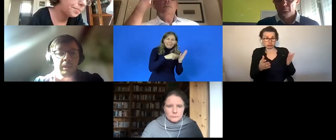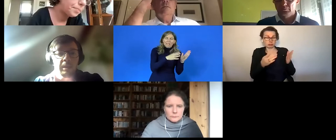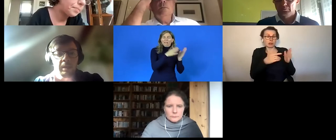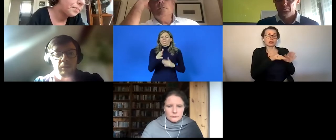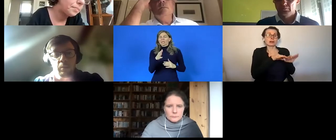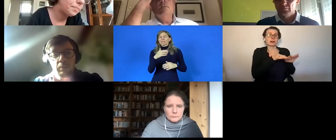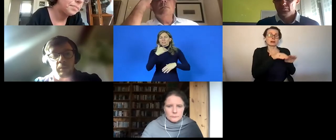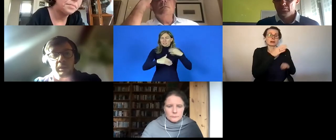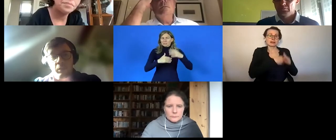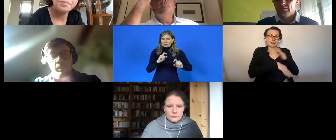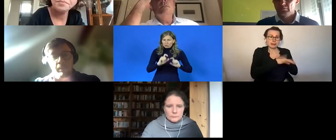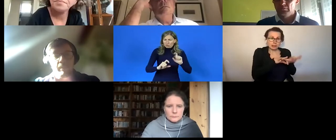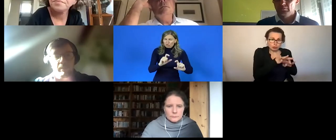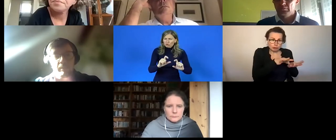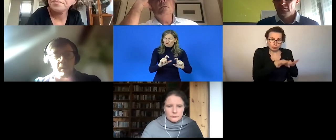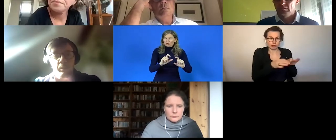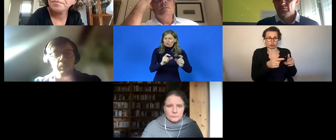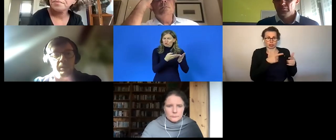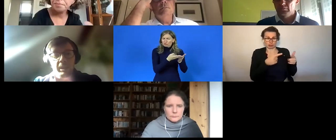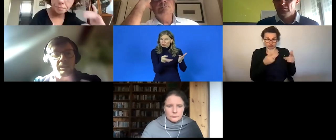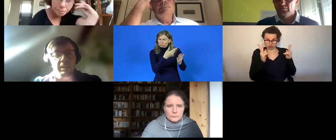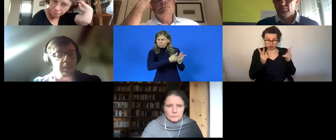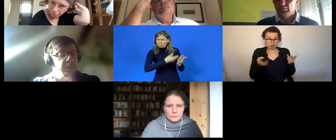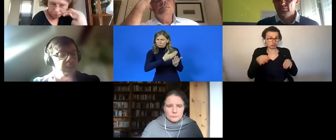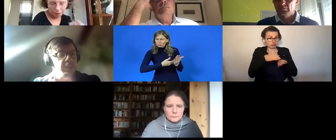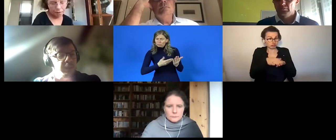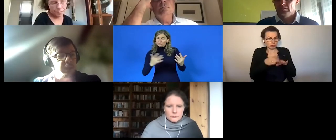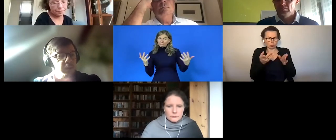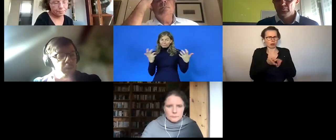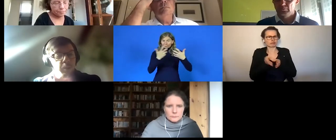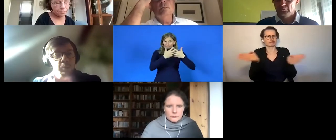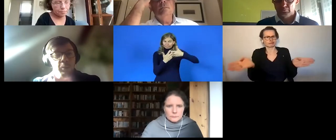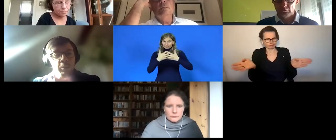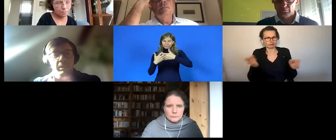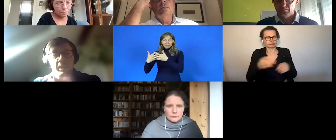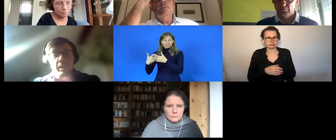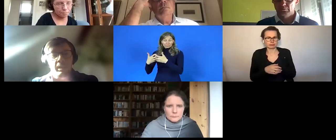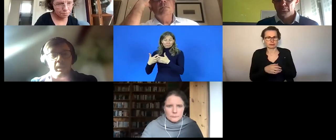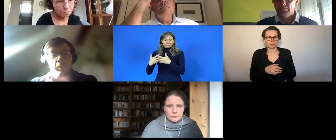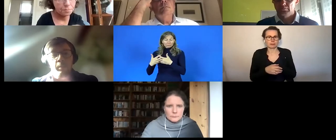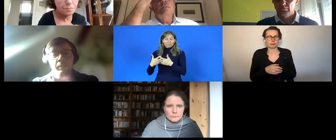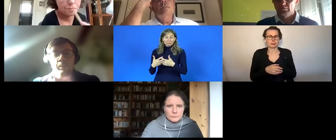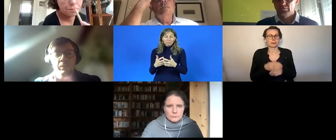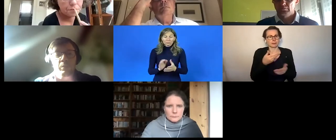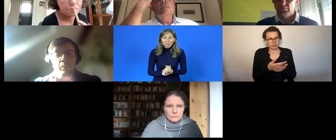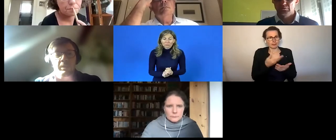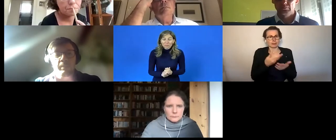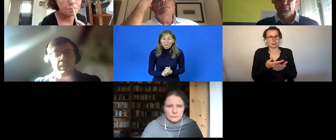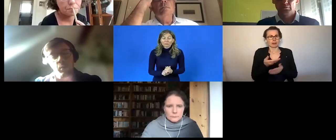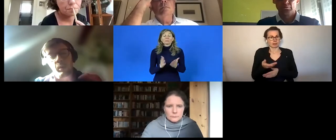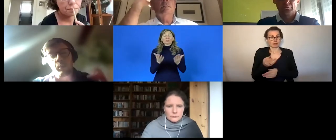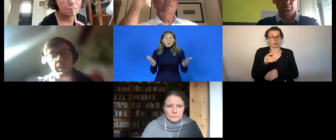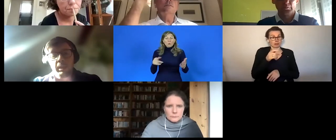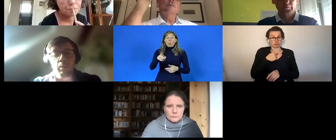and and so on so let's all i want to be crystal clear what we support is uh employment for persons with